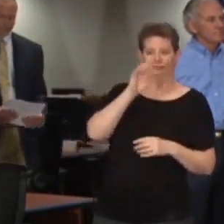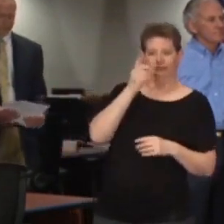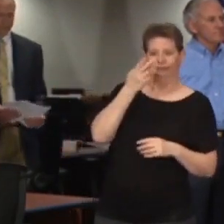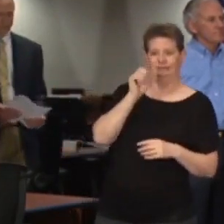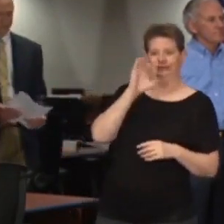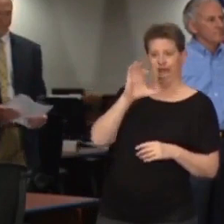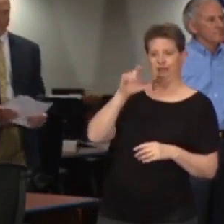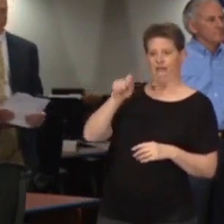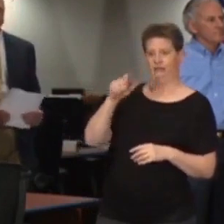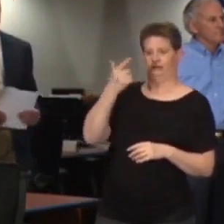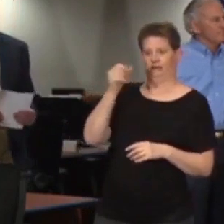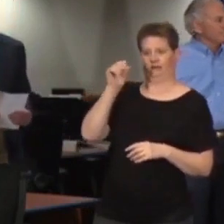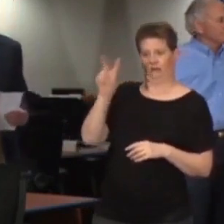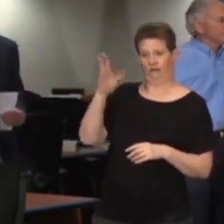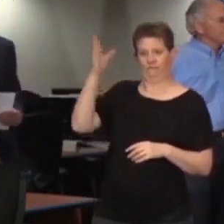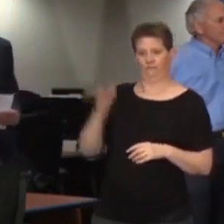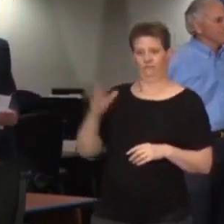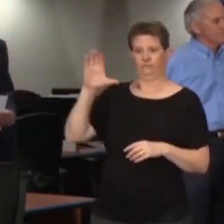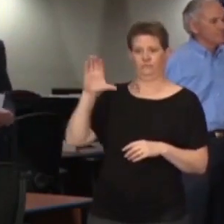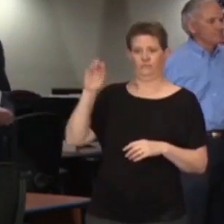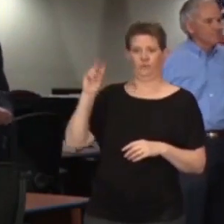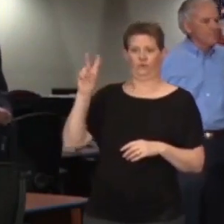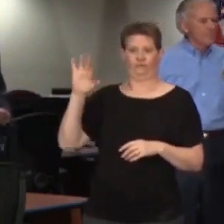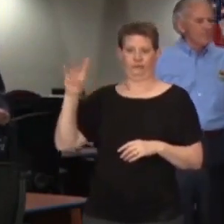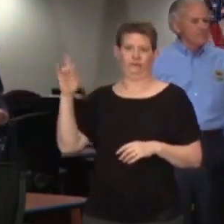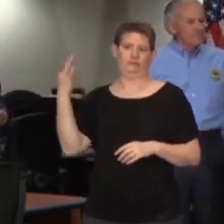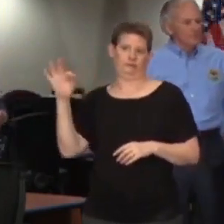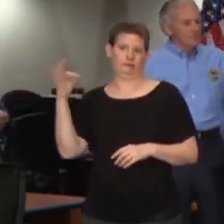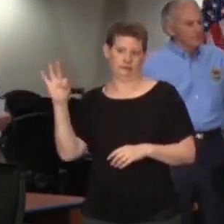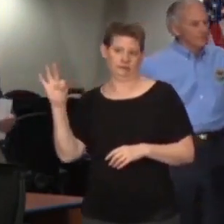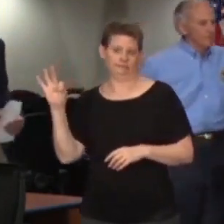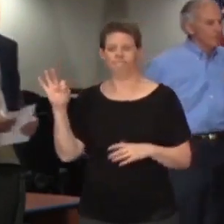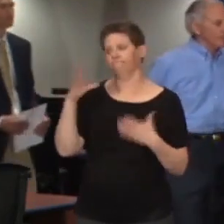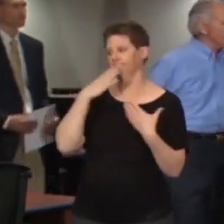forward slash COVID-19. Thank you.